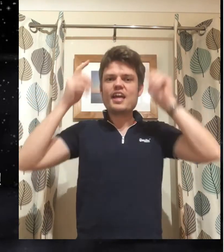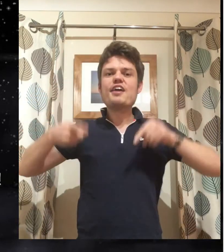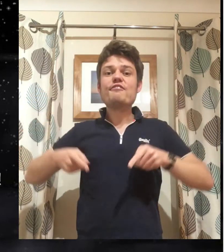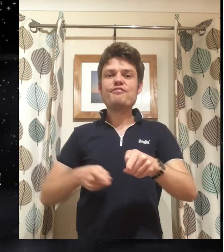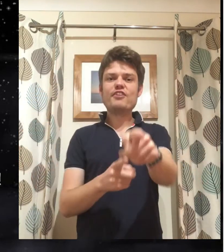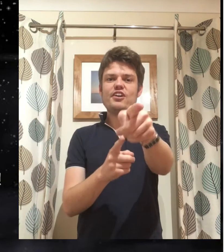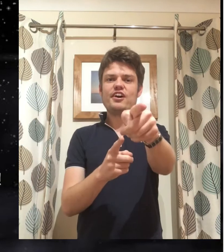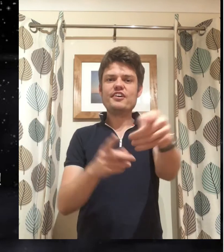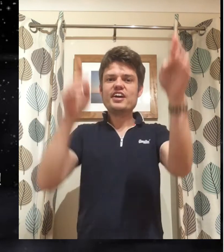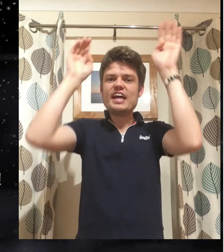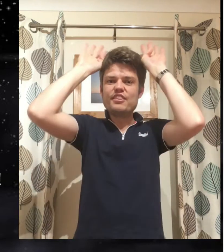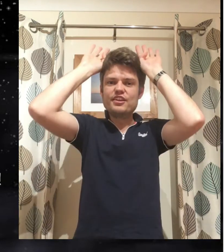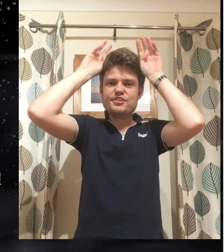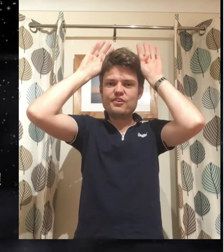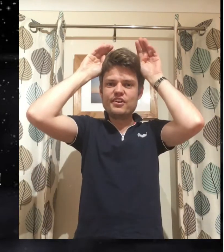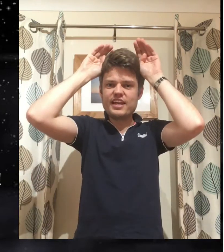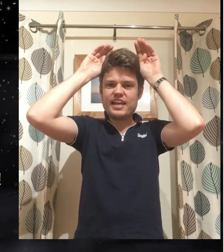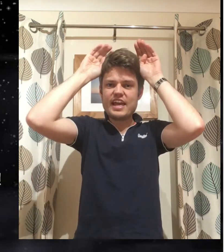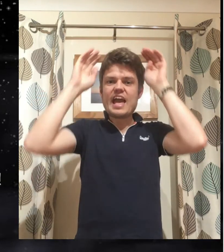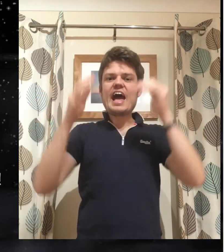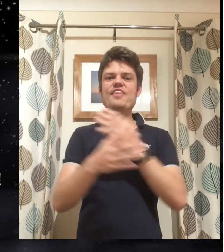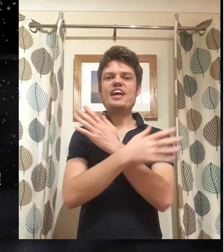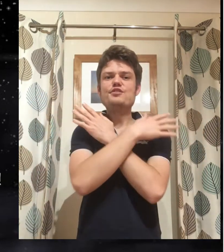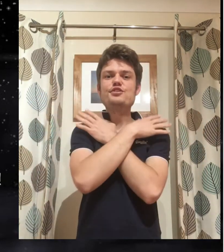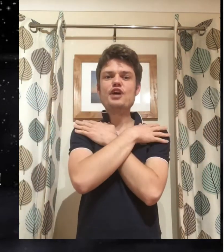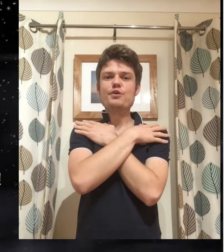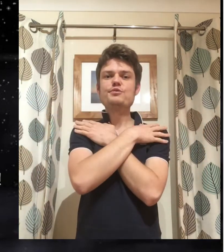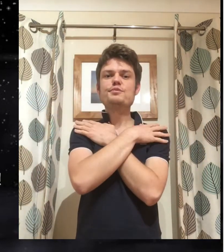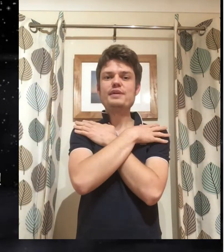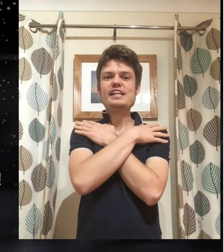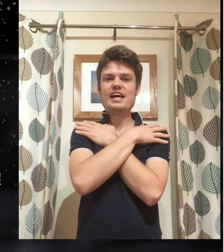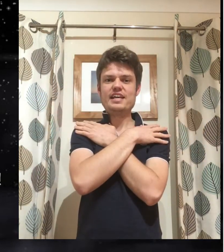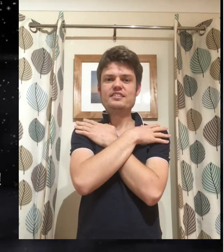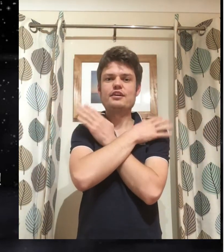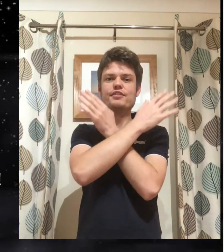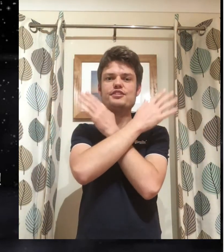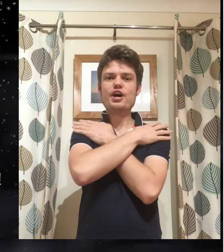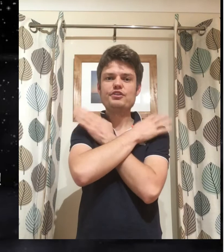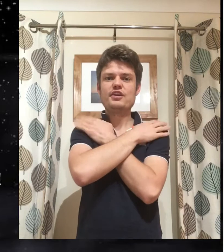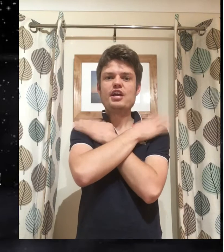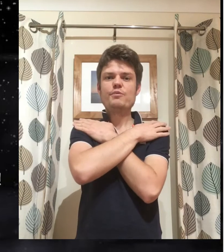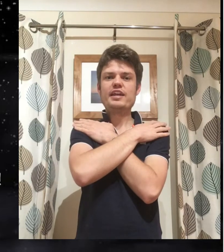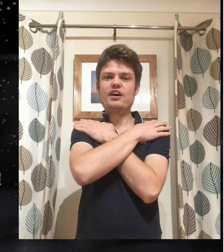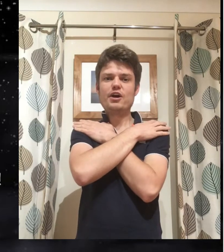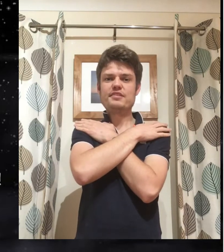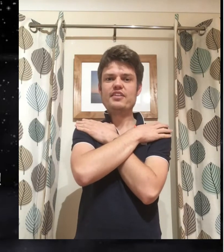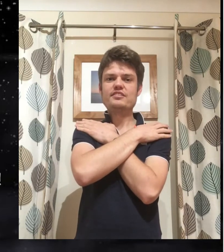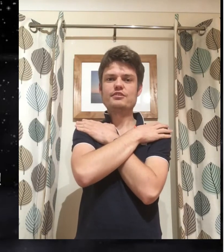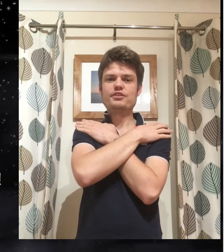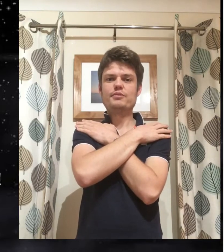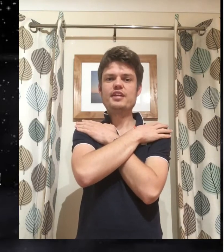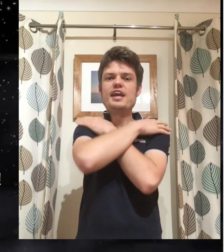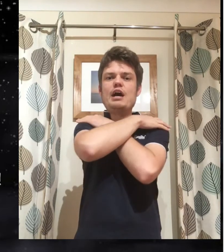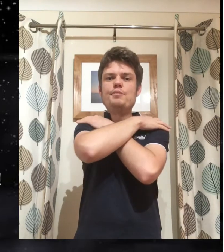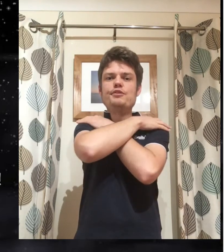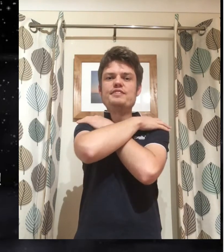follow the donkey and then don't be late so for don't we get our arms like this